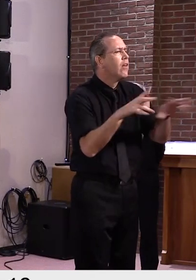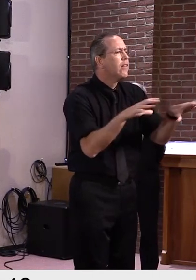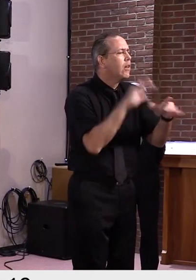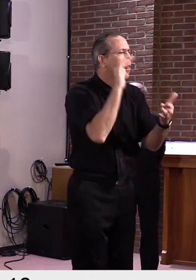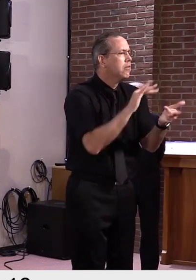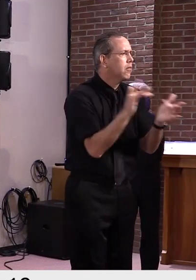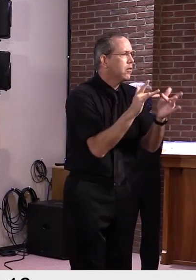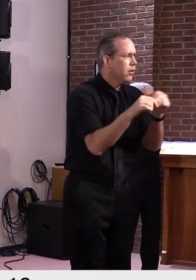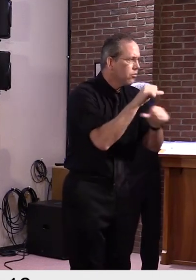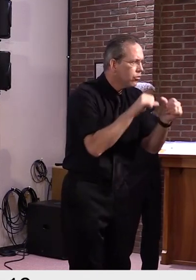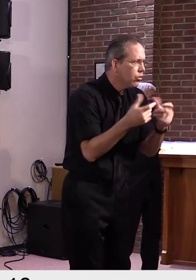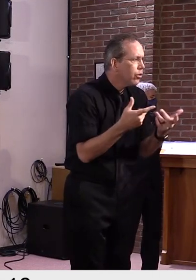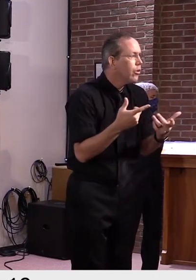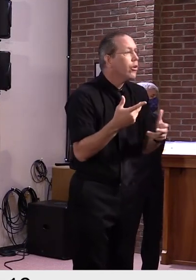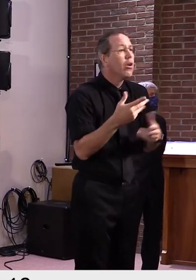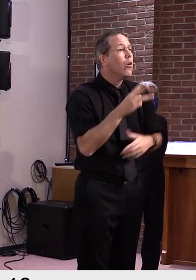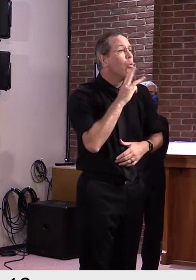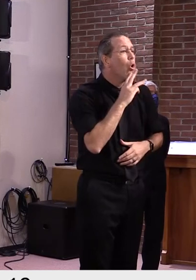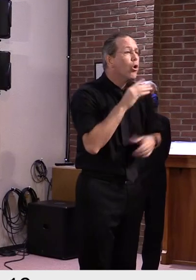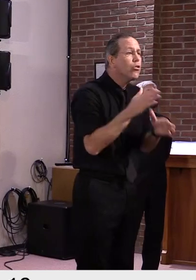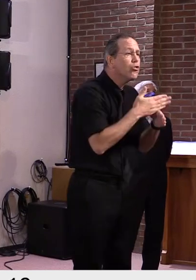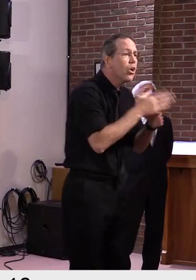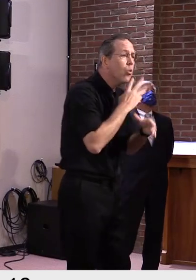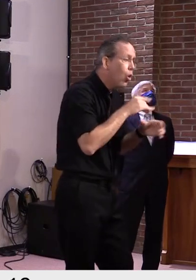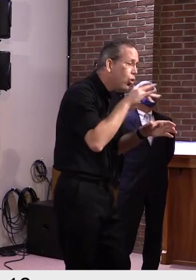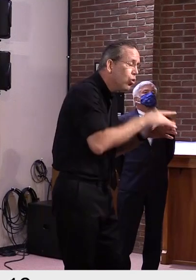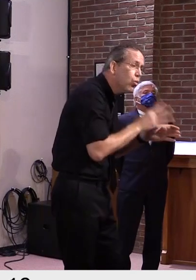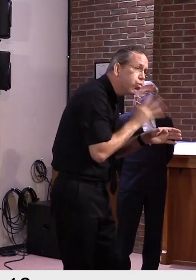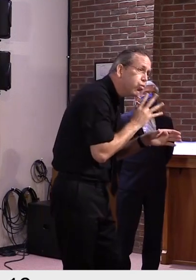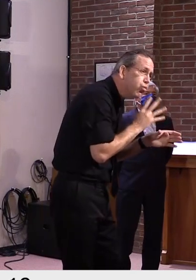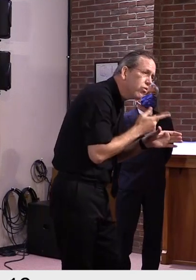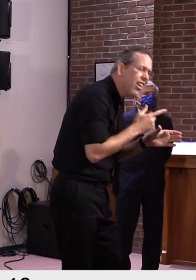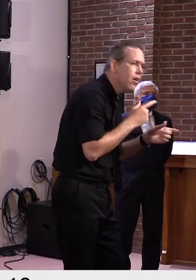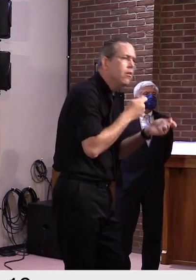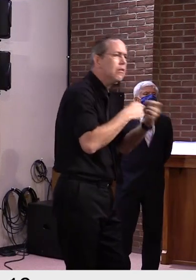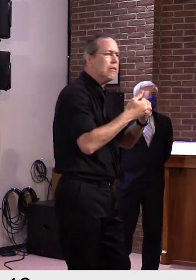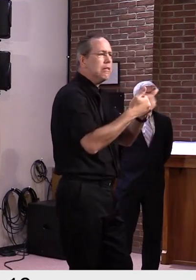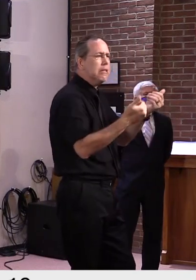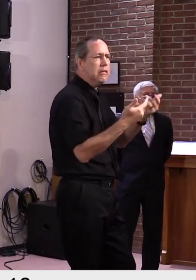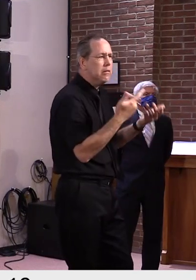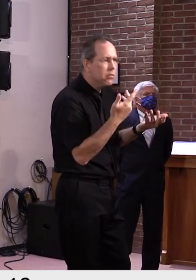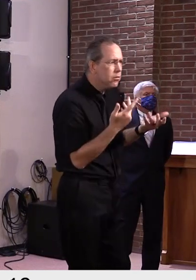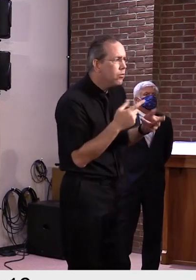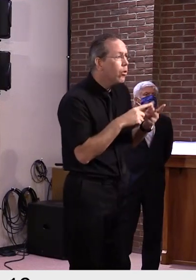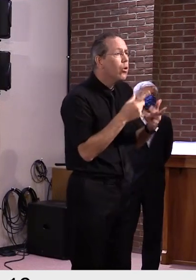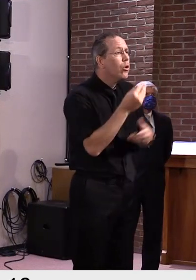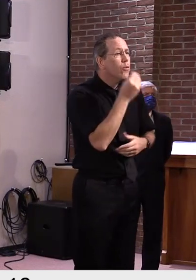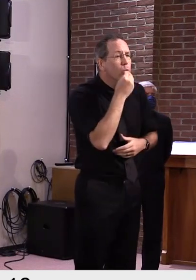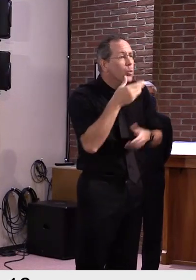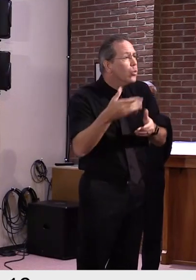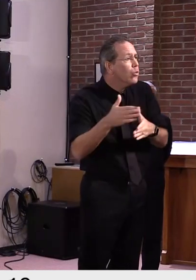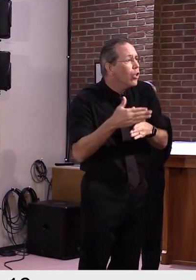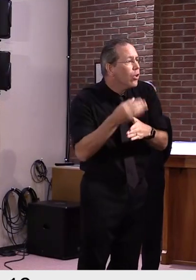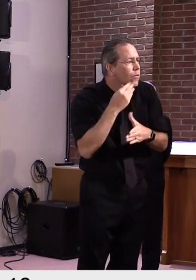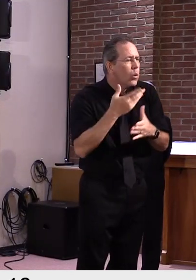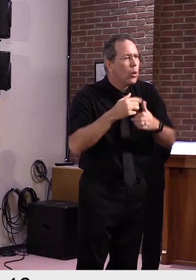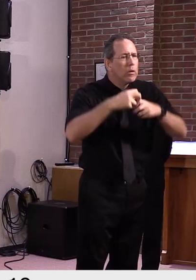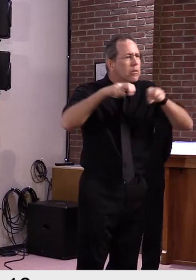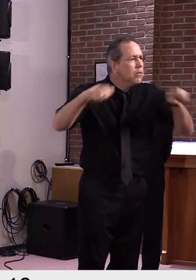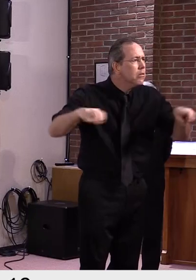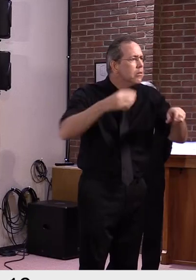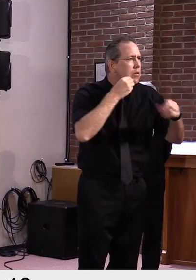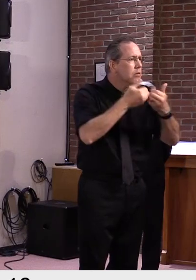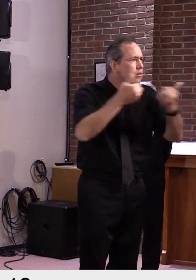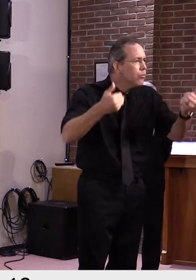ventilation, floor markings, and more food service guidance, social and emotional support for staff and students,